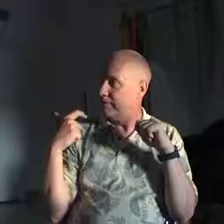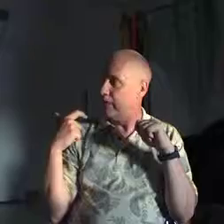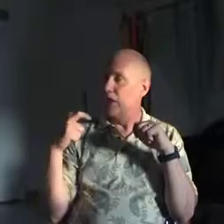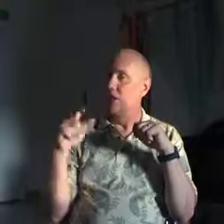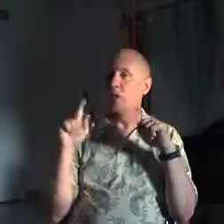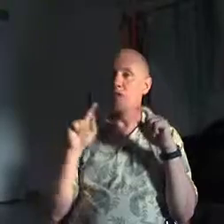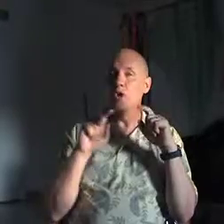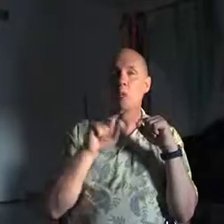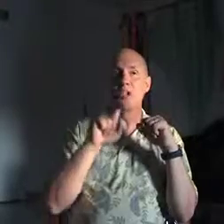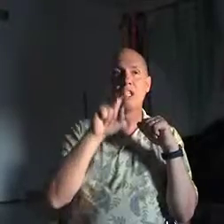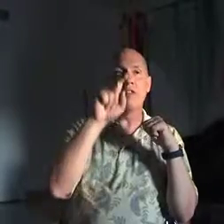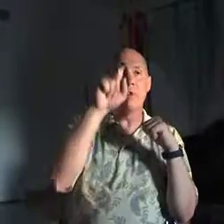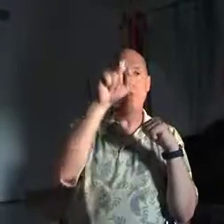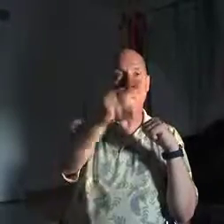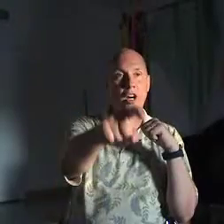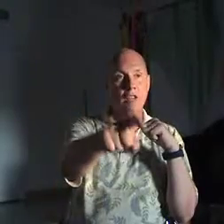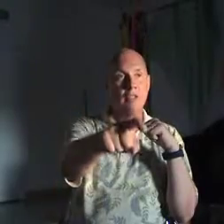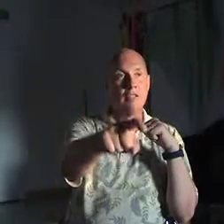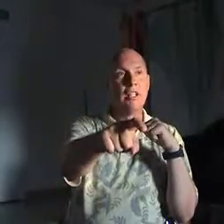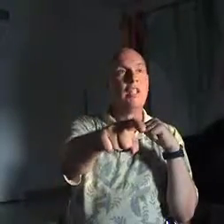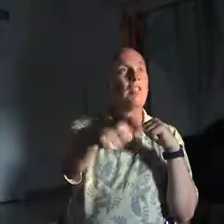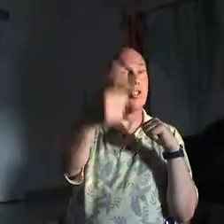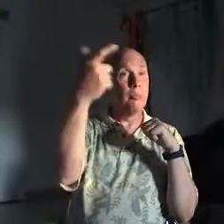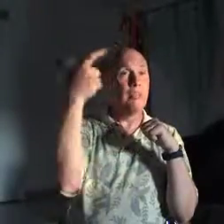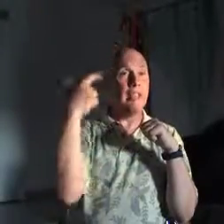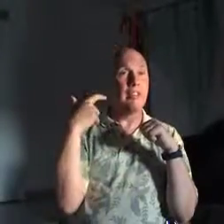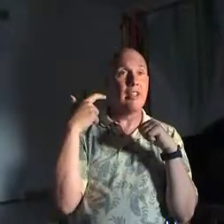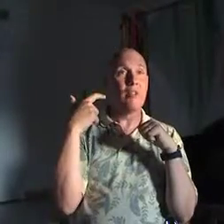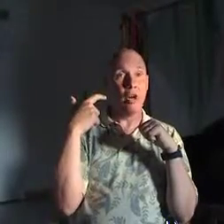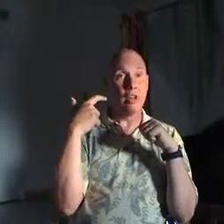So if you perceive a war, you believe in war.